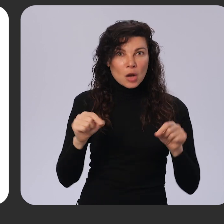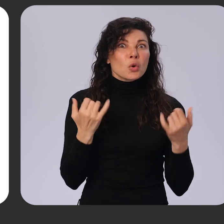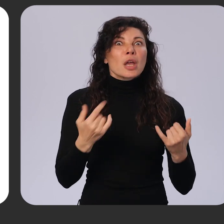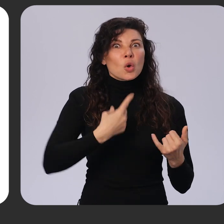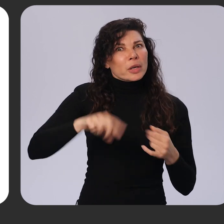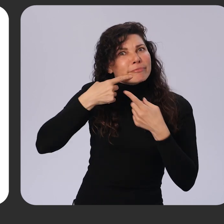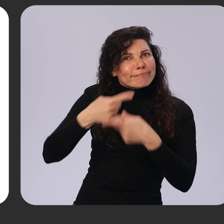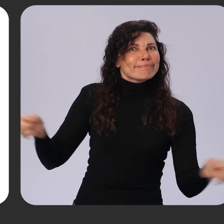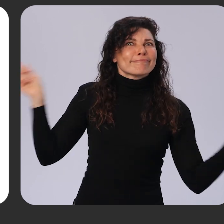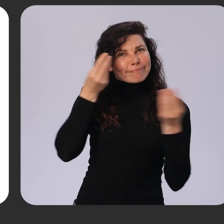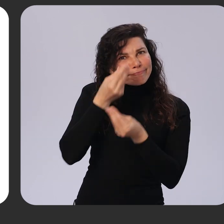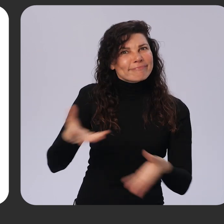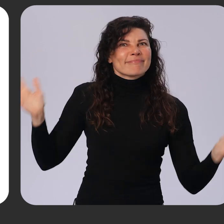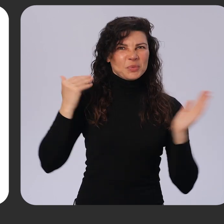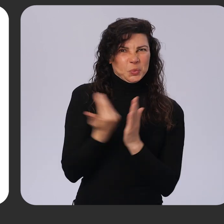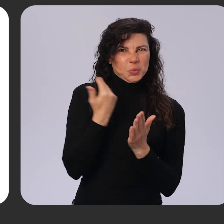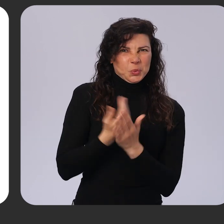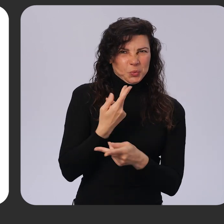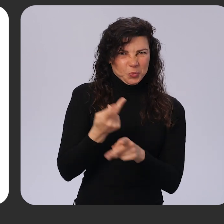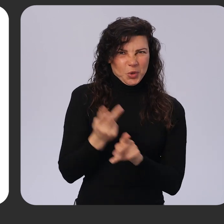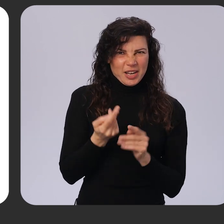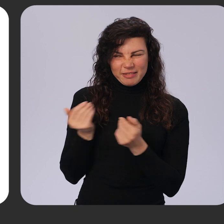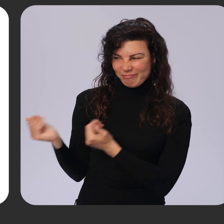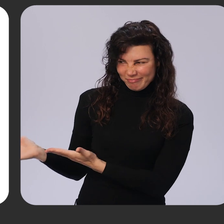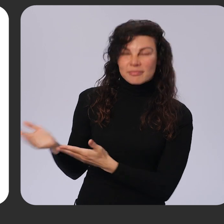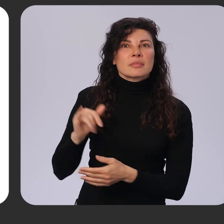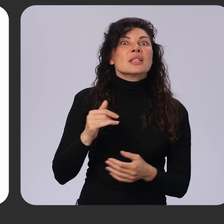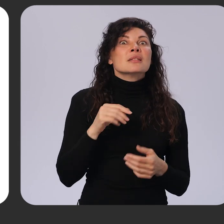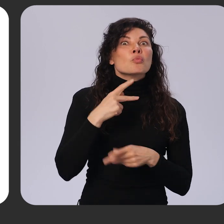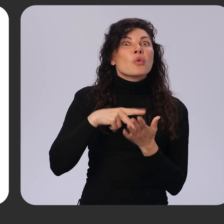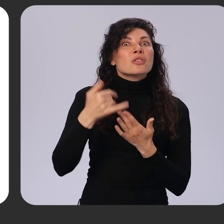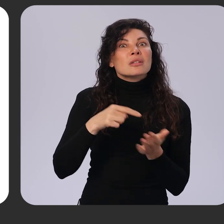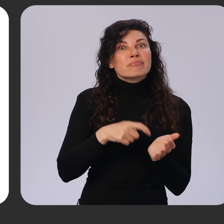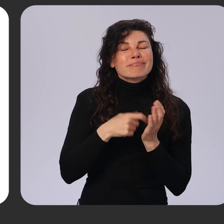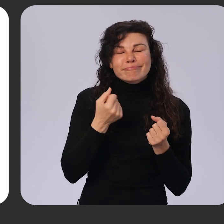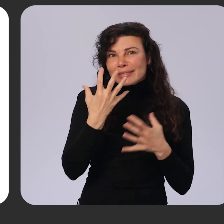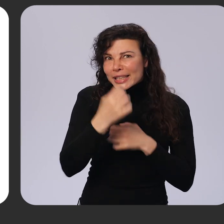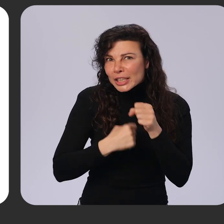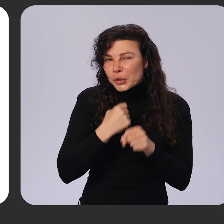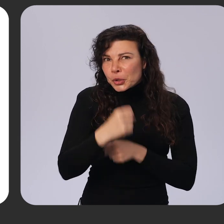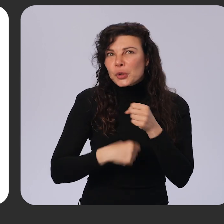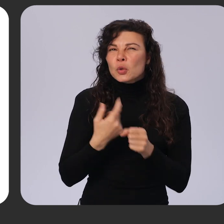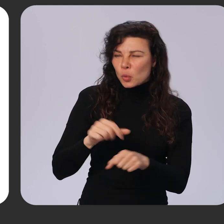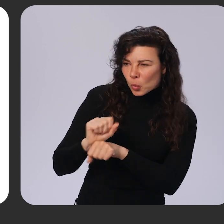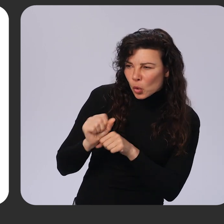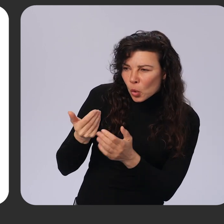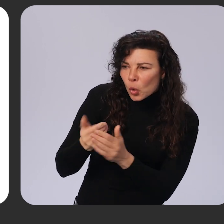Cards. This is a multi-year project that has us working closely with the online payments ecosystem to